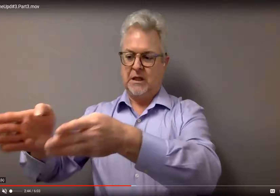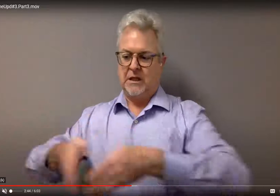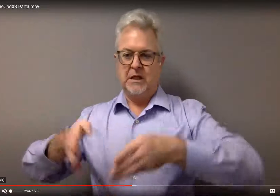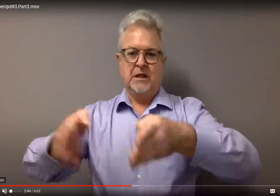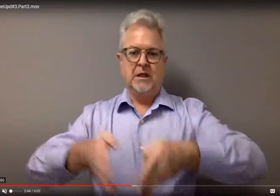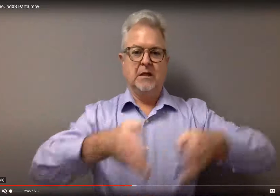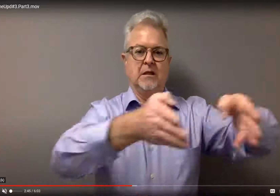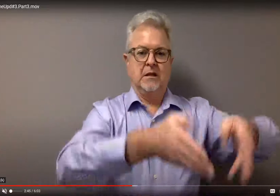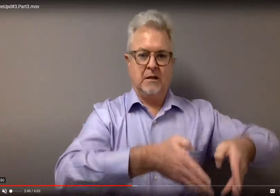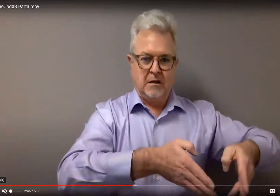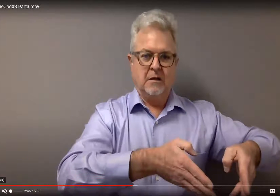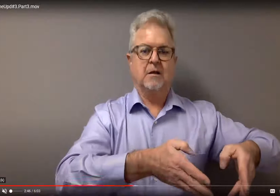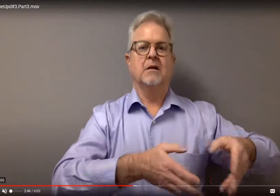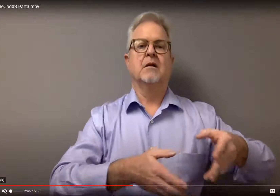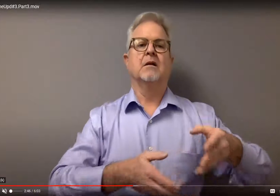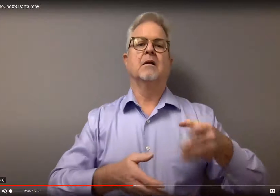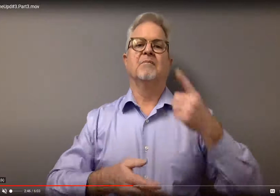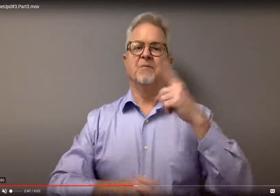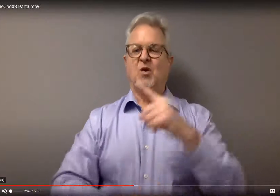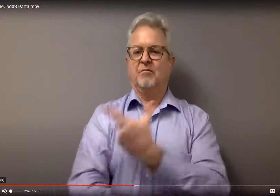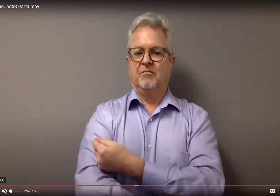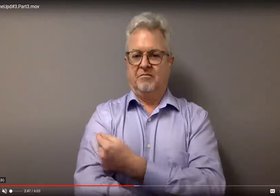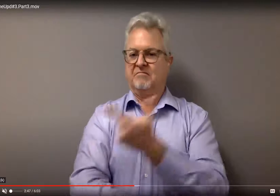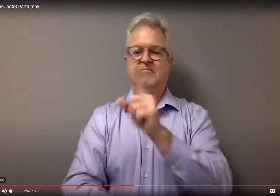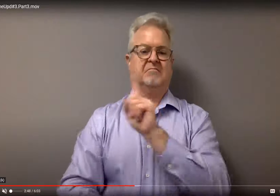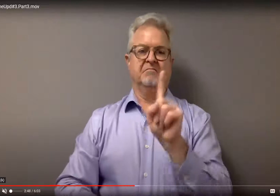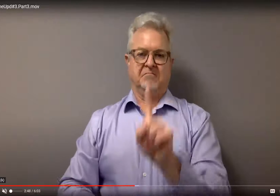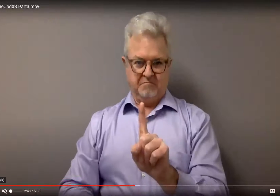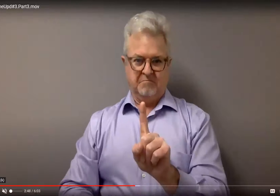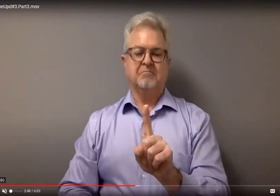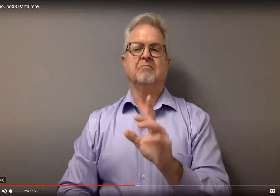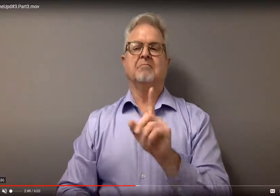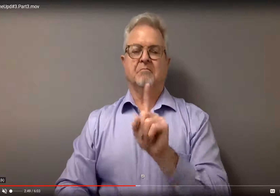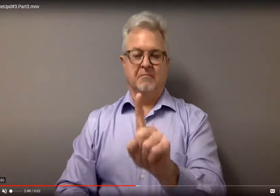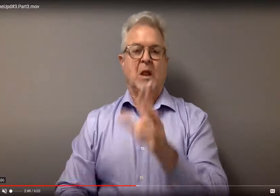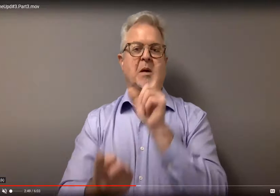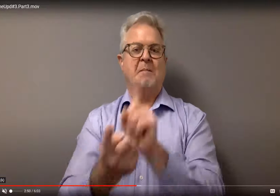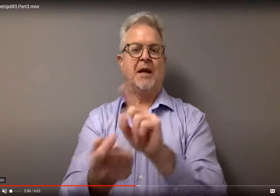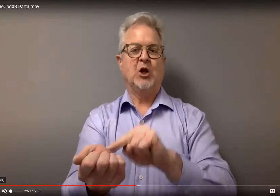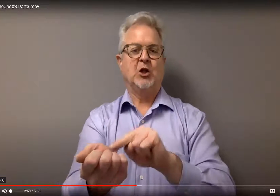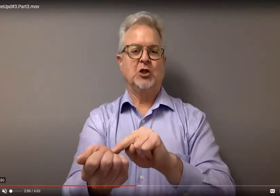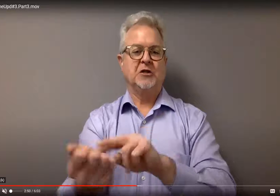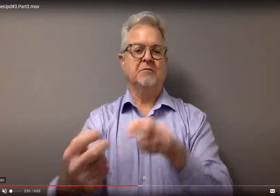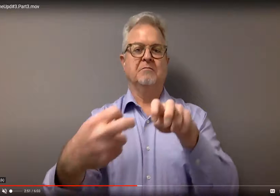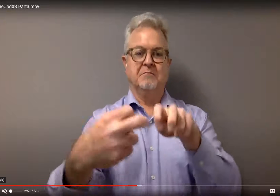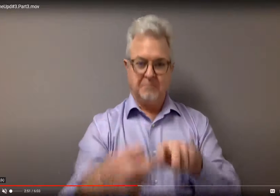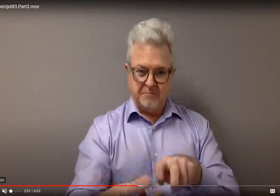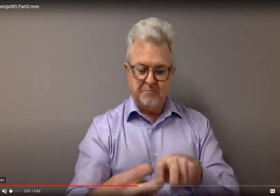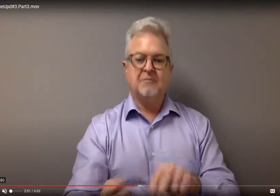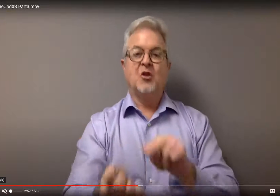Donuts Arena has three lines for vaccinations. You will get in the line. You will be called